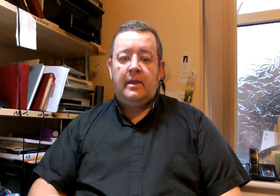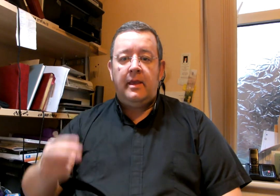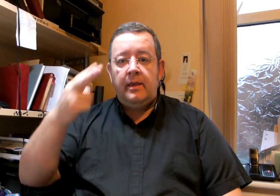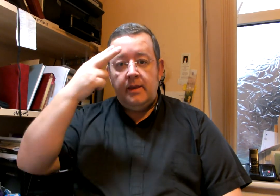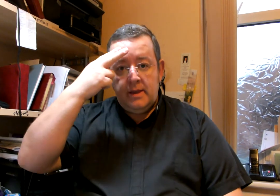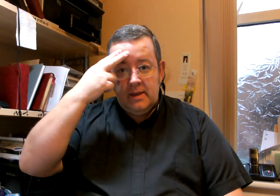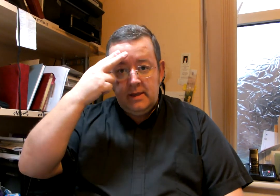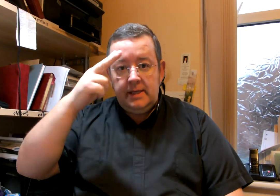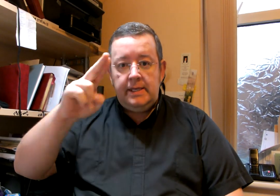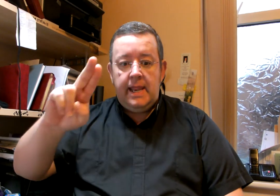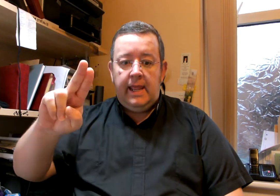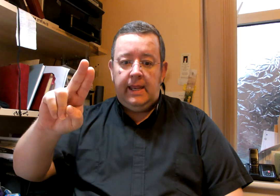name